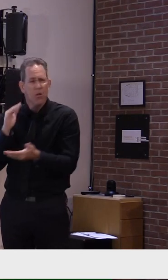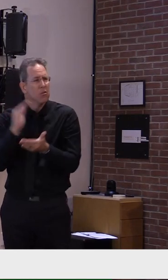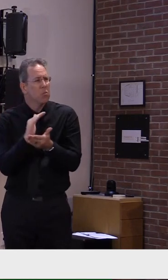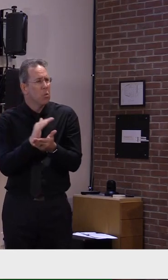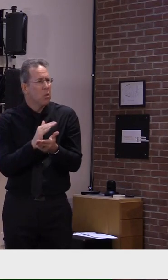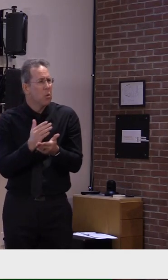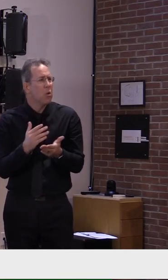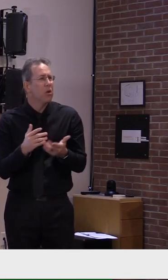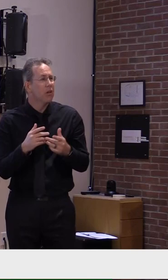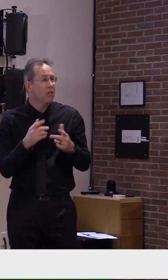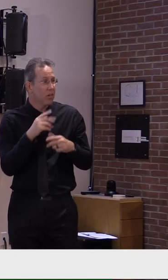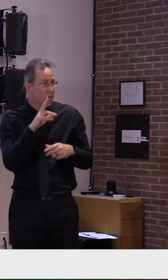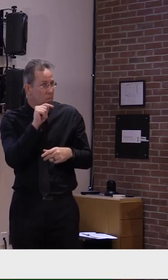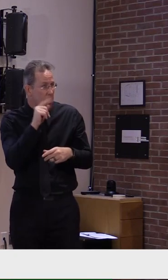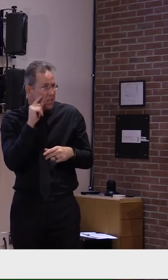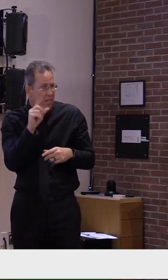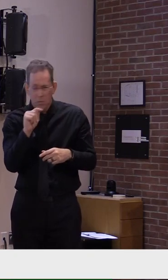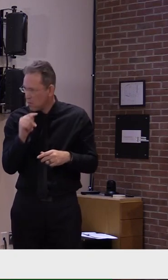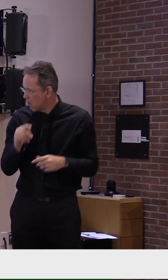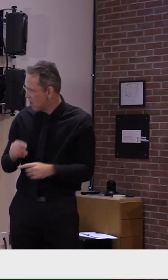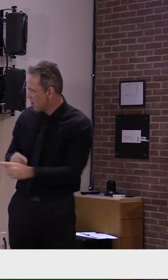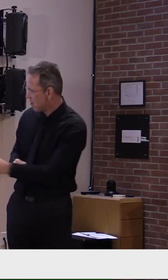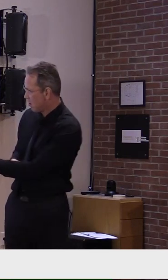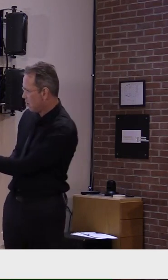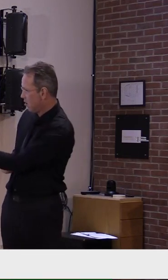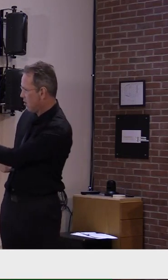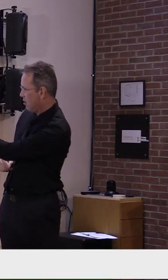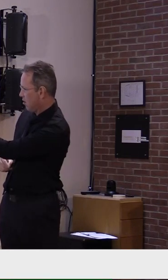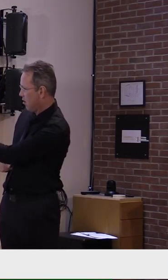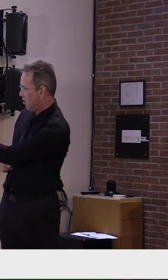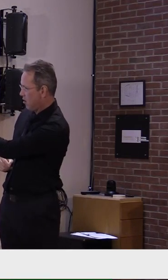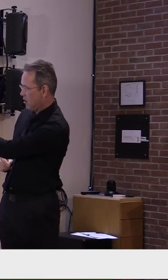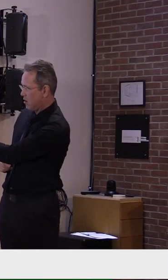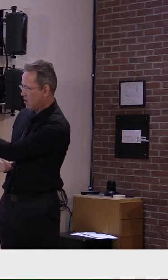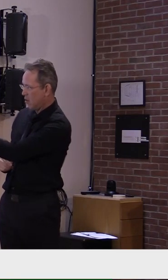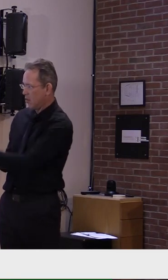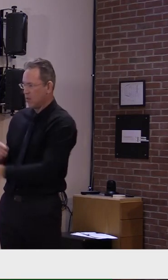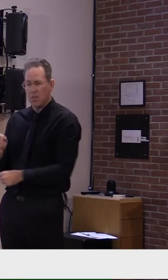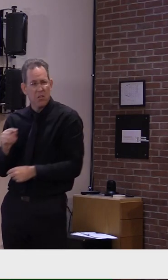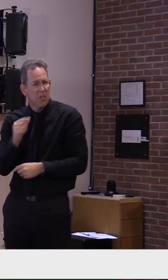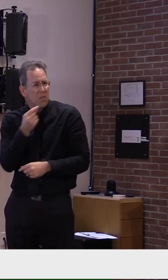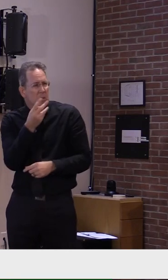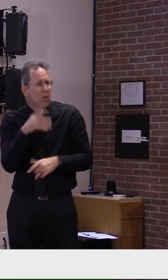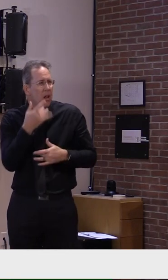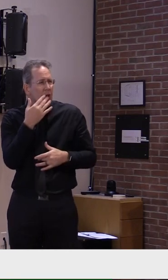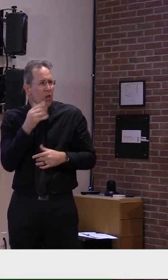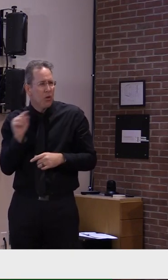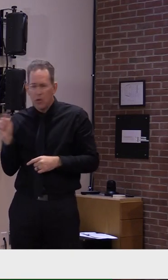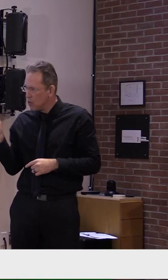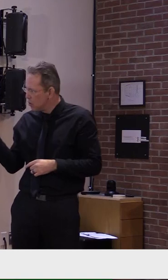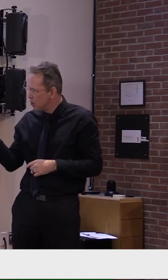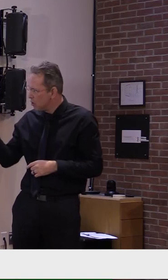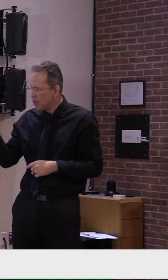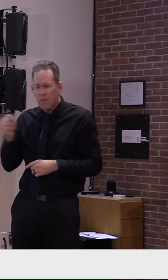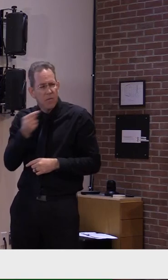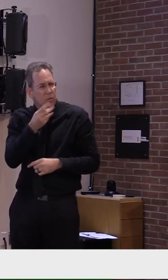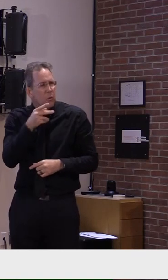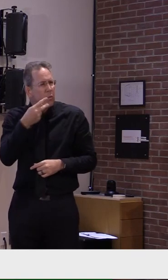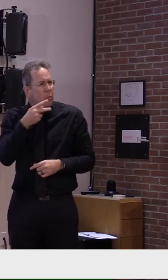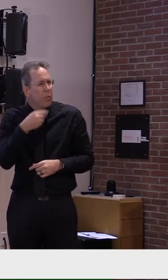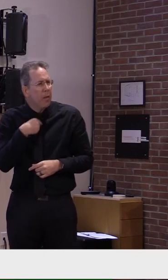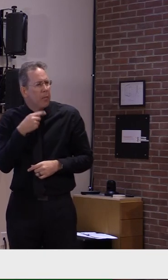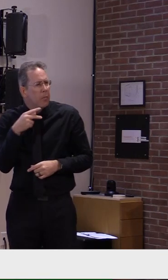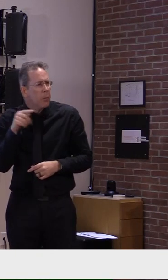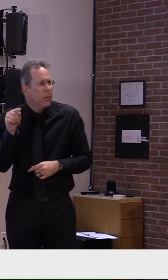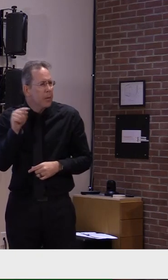list when we look at places like Ohio, Pennsylvania, Connecticut, Rhode Island and Massachusetts. So again, there are